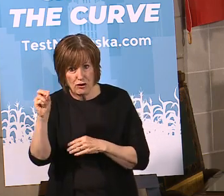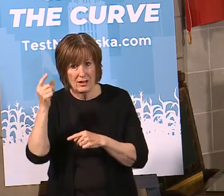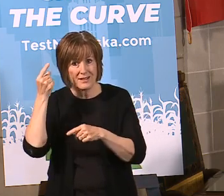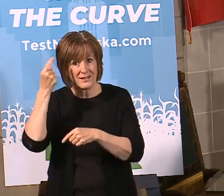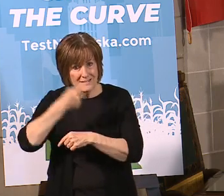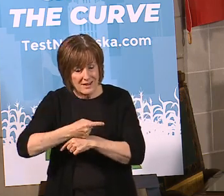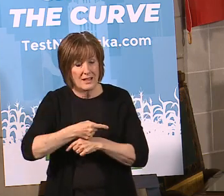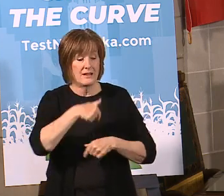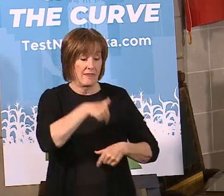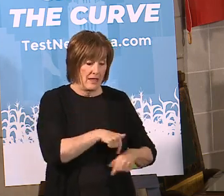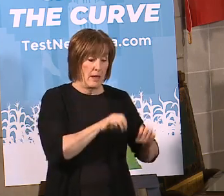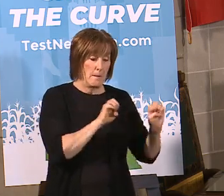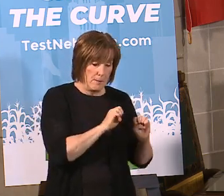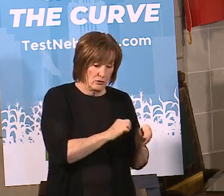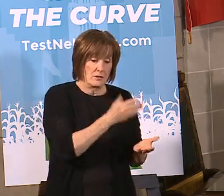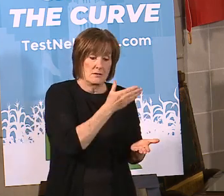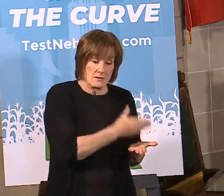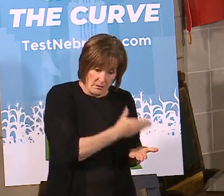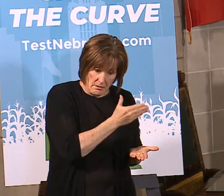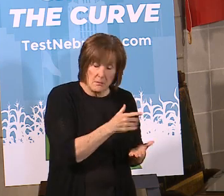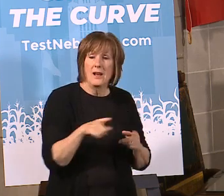licenses are still good. Please still accept them.